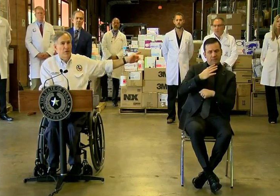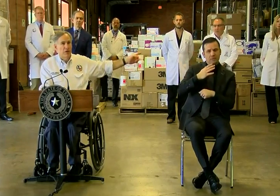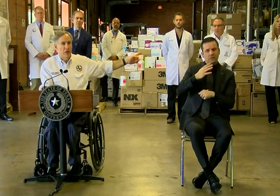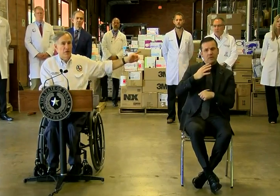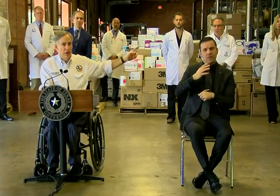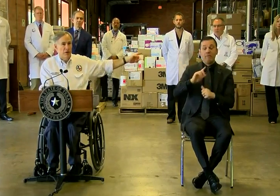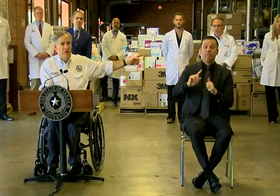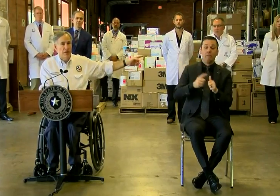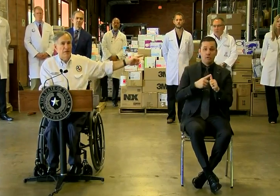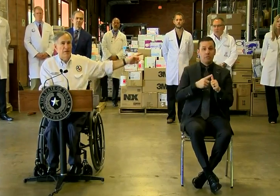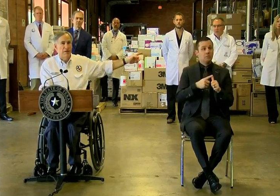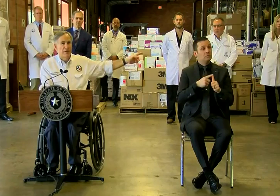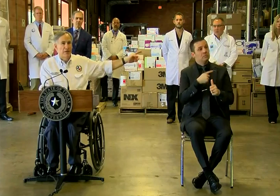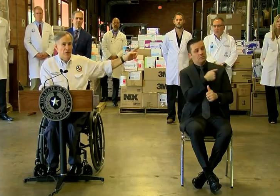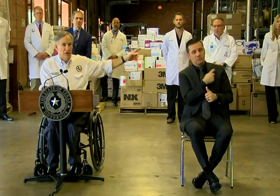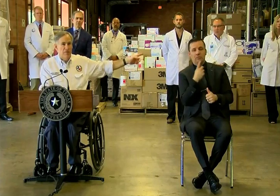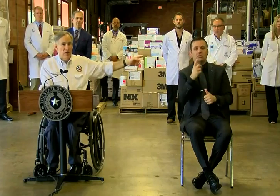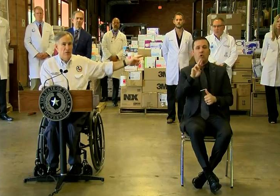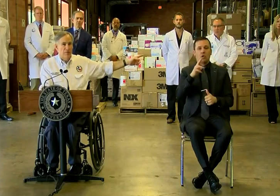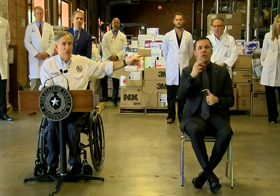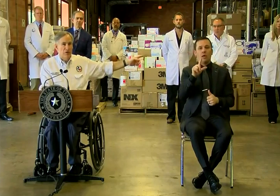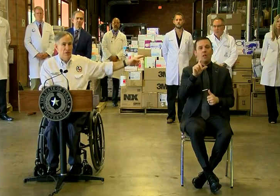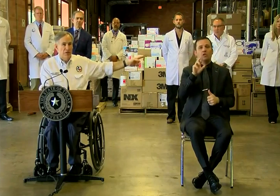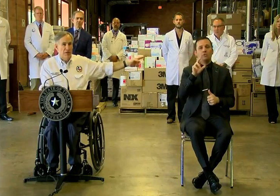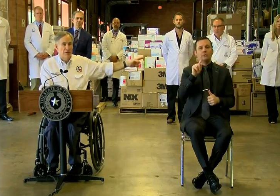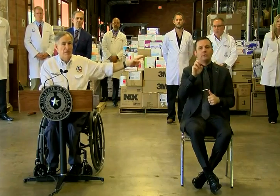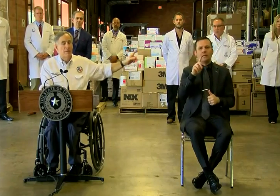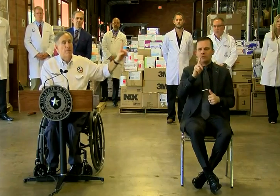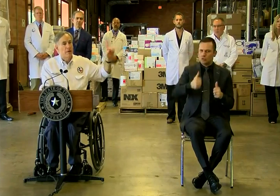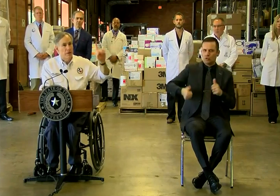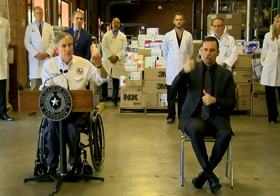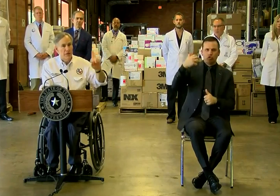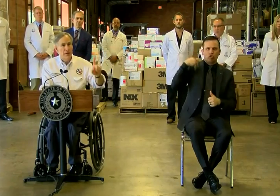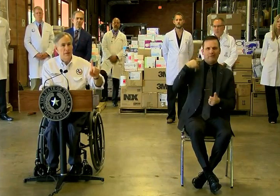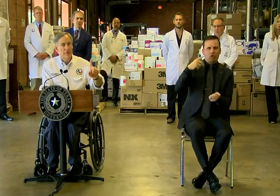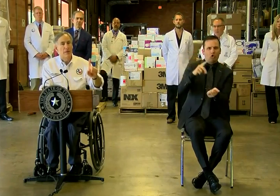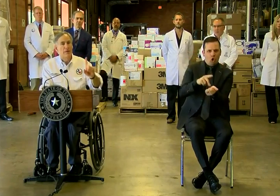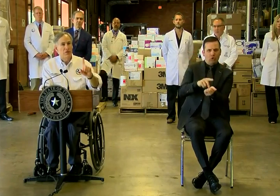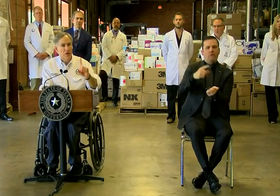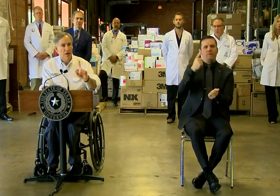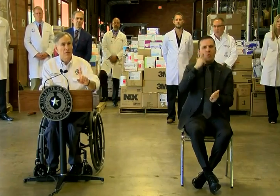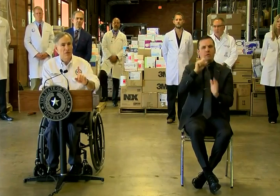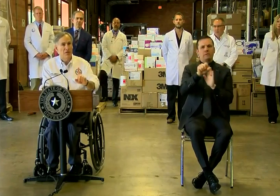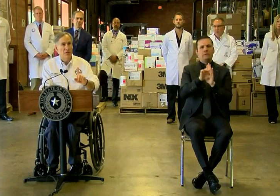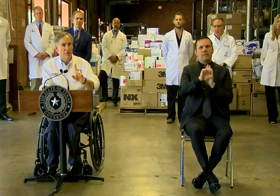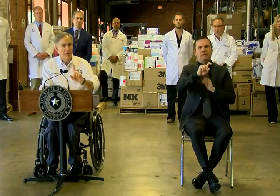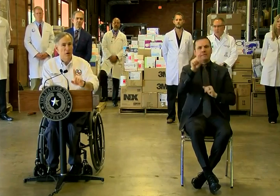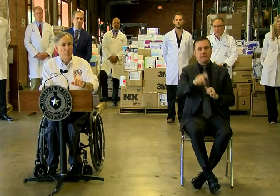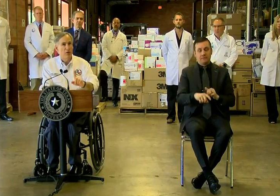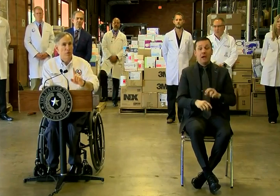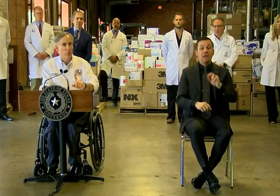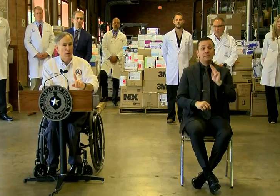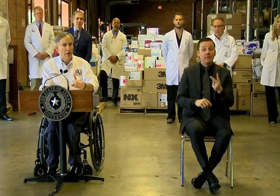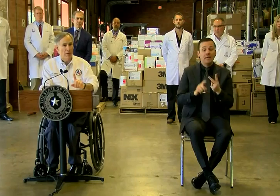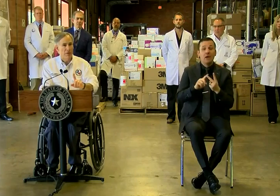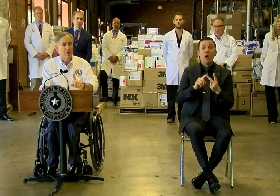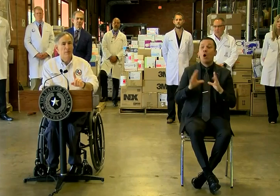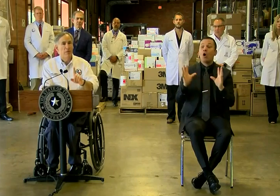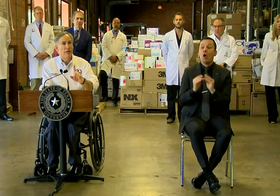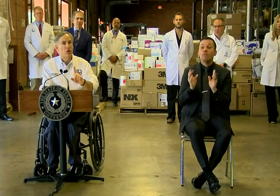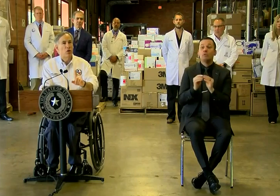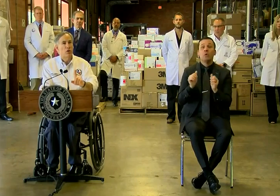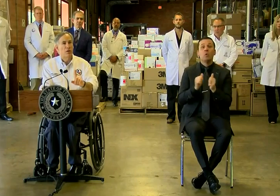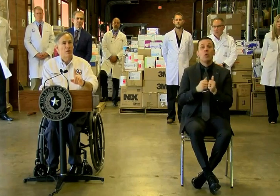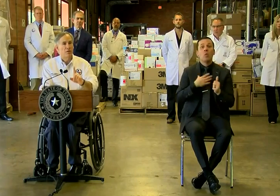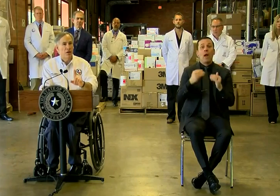first Dr. Heller's that the chief doctor for the state of Texas. Second, these conferences that I'm involved in with the White House,